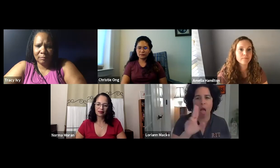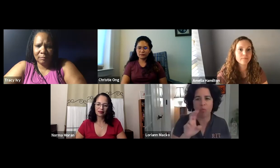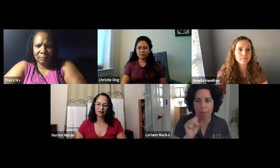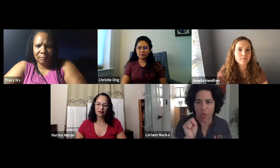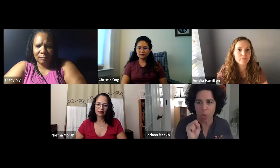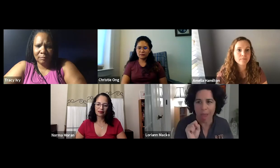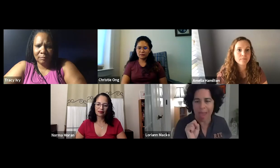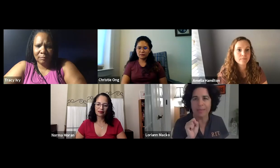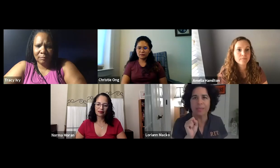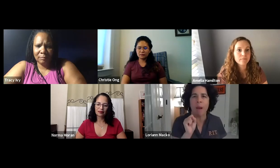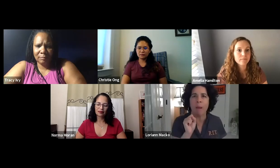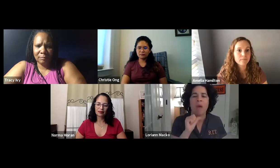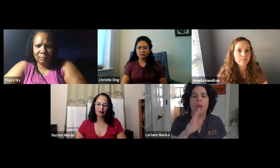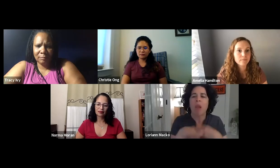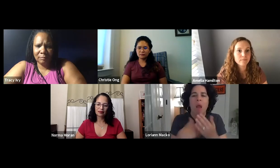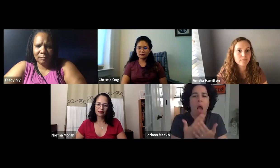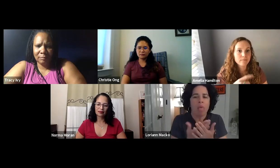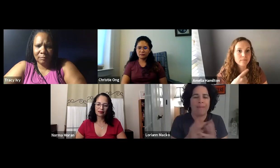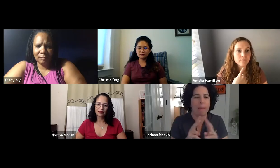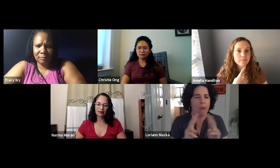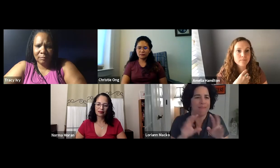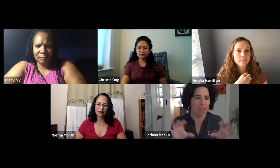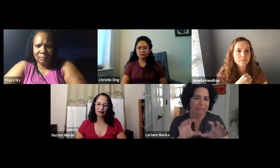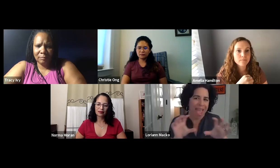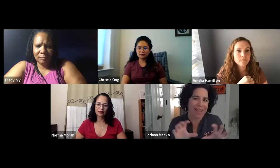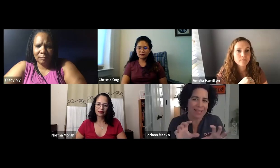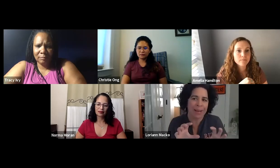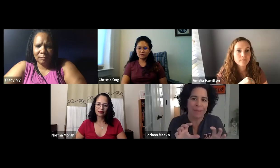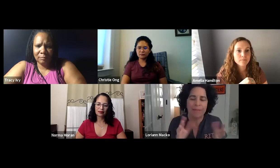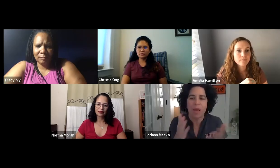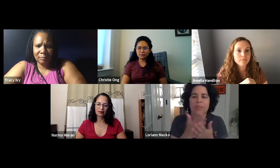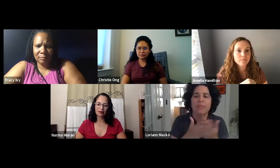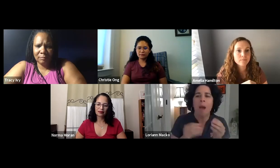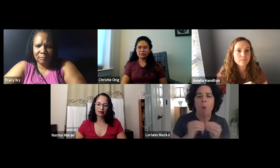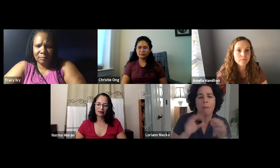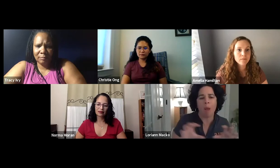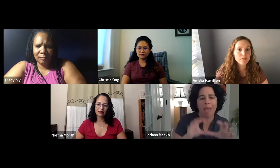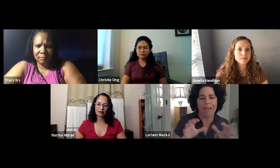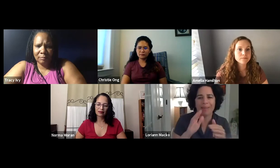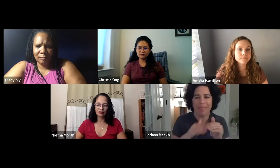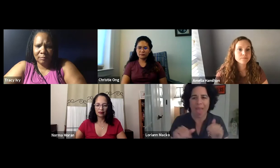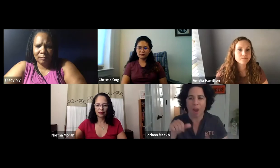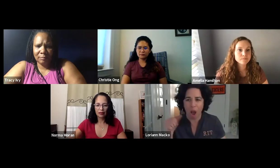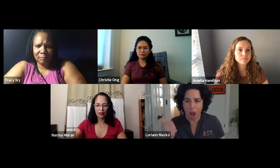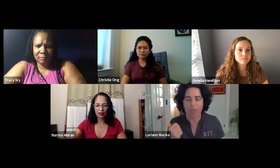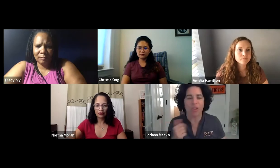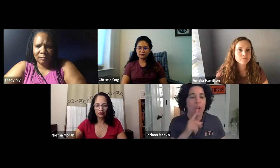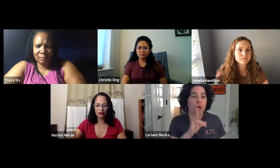have many chapters around the US. Now, not all of the chapters are very active. Some are more